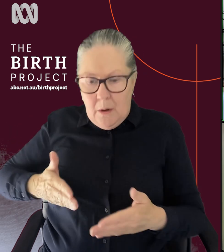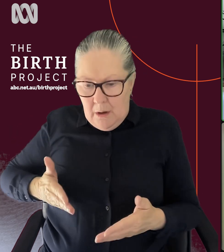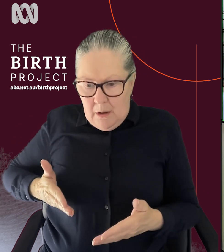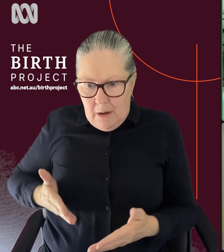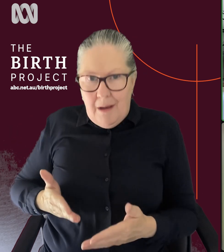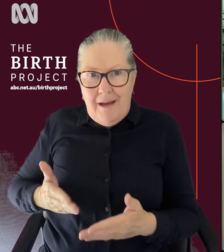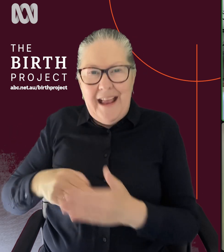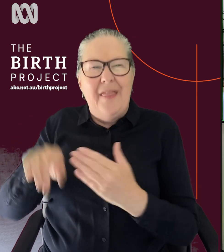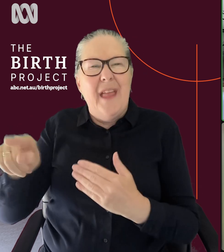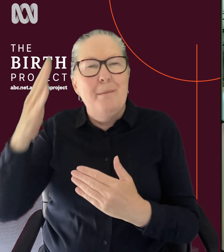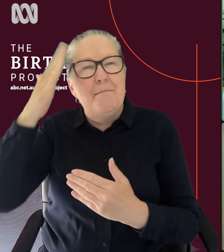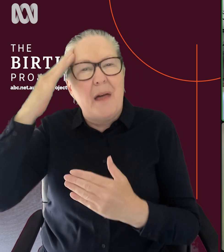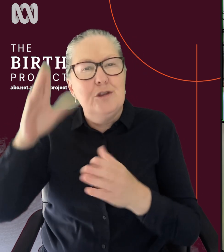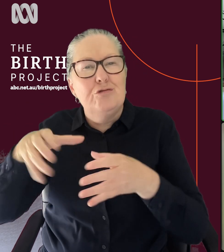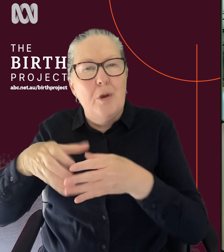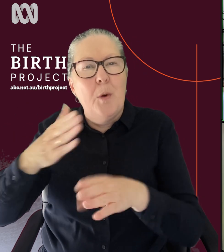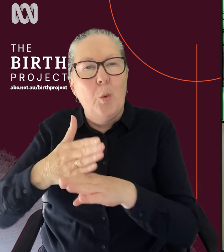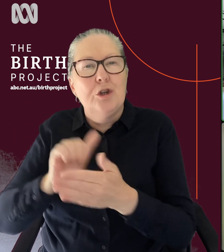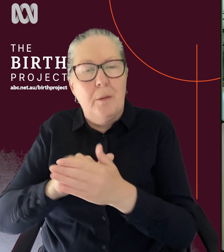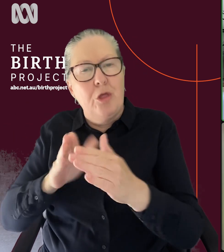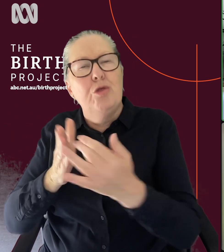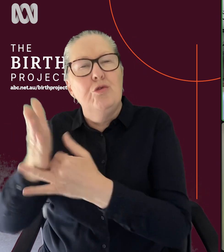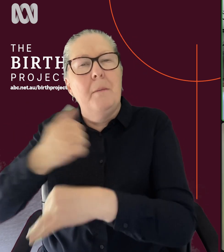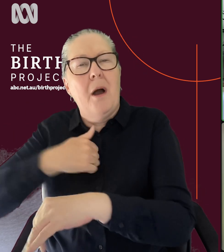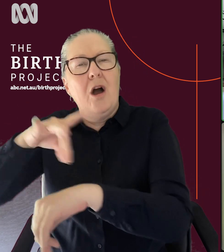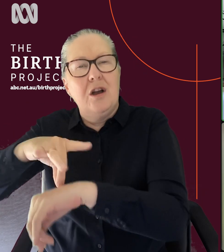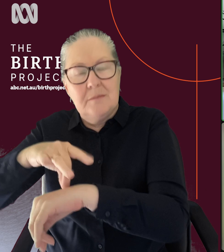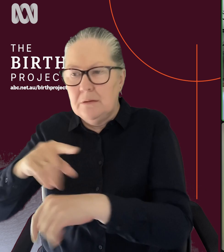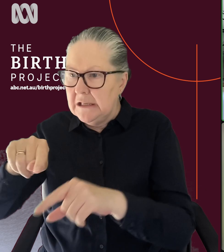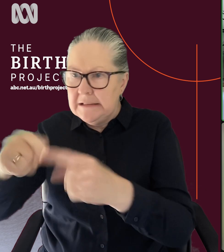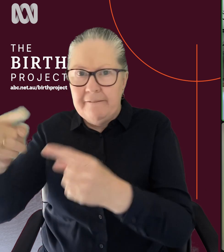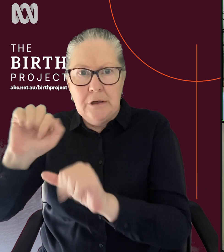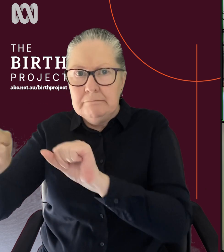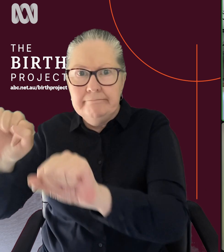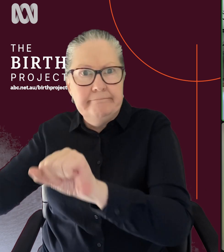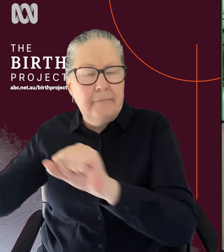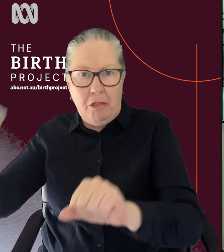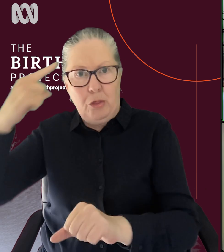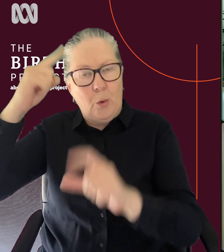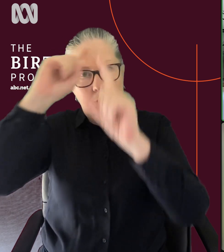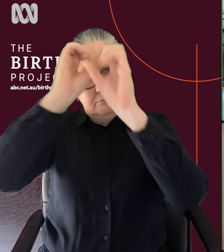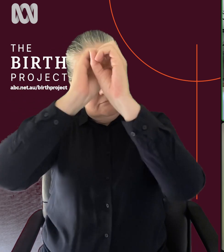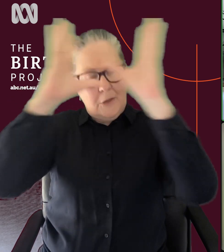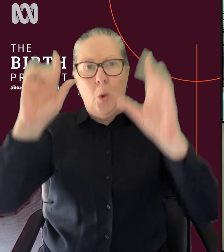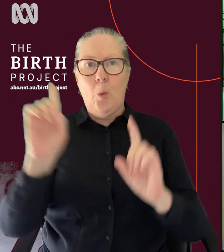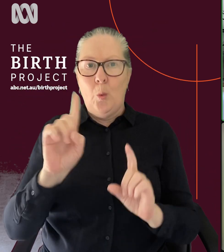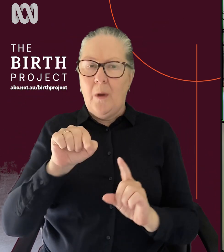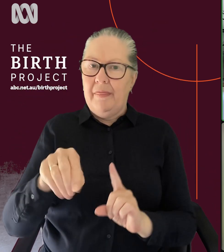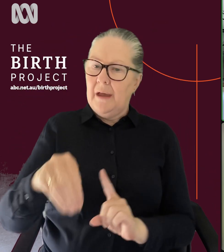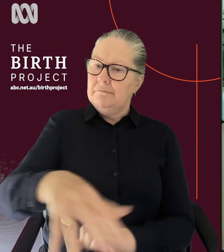kind of mother's group workshop that we did at my hospital and we all had very different ideas of what our environment should or